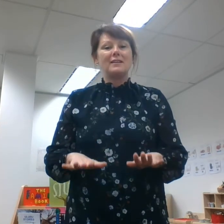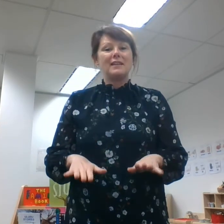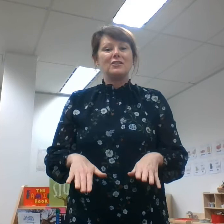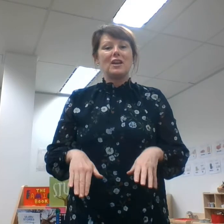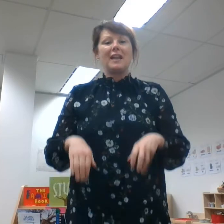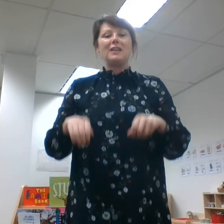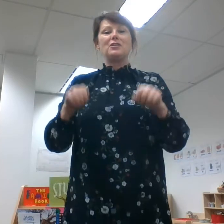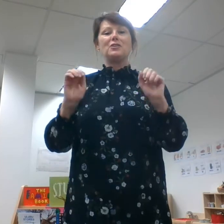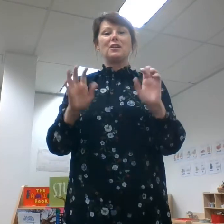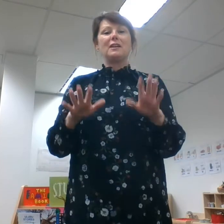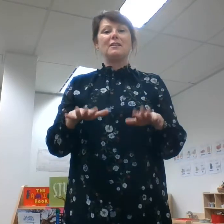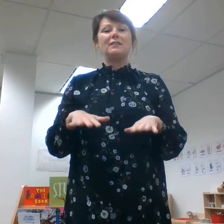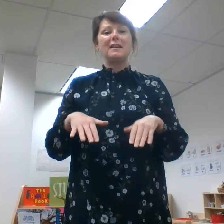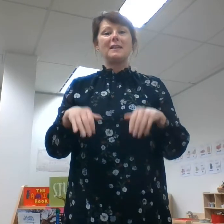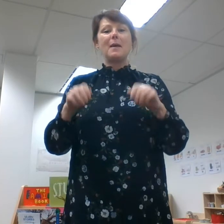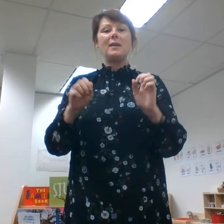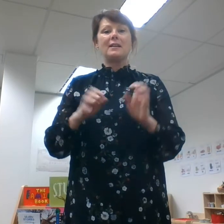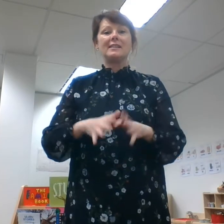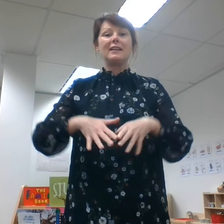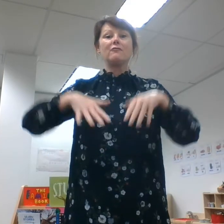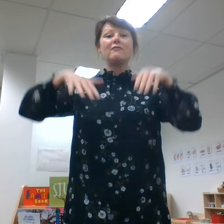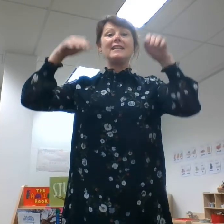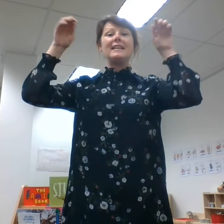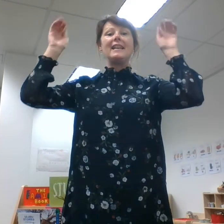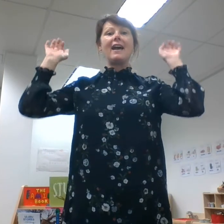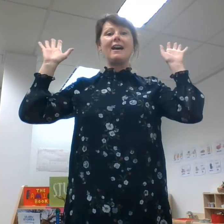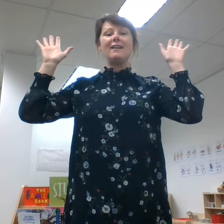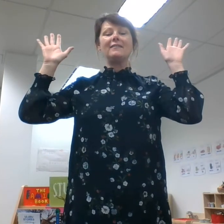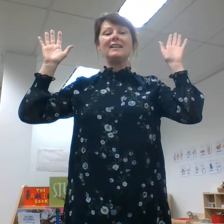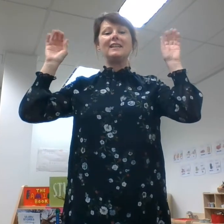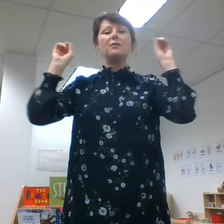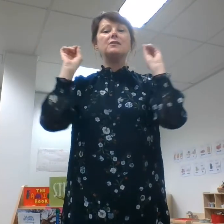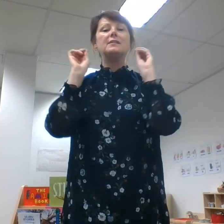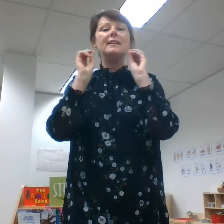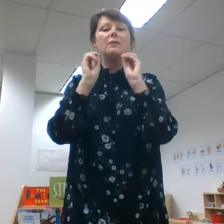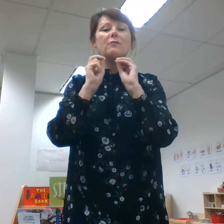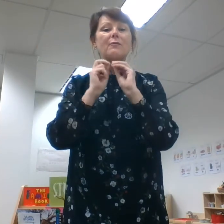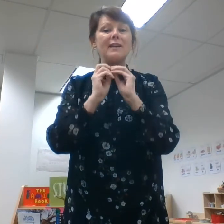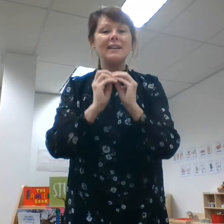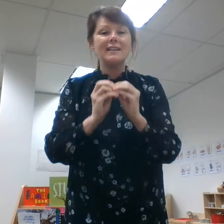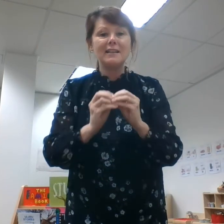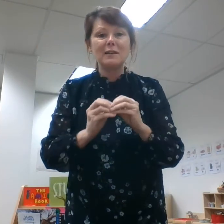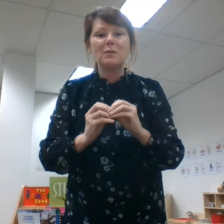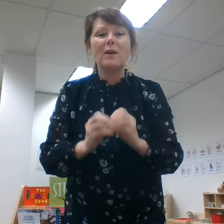then change the dynamics sing it really loudly or sing it really quietly.